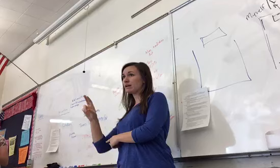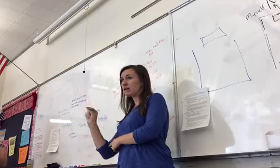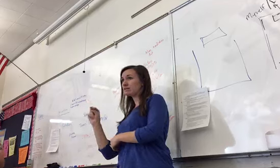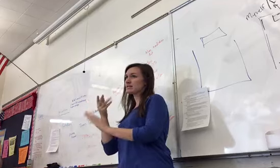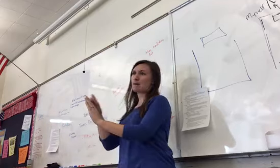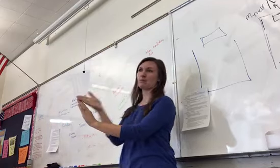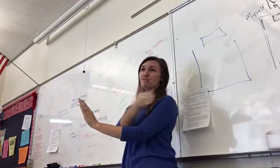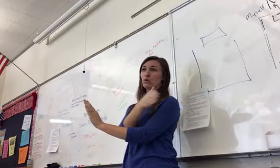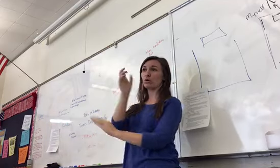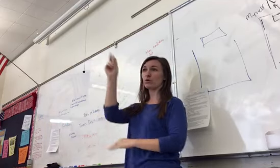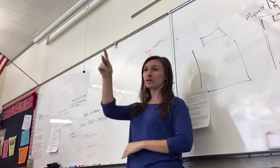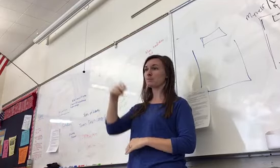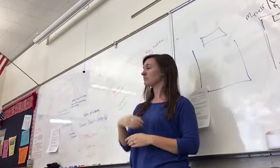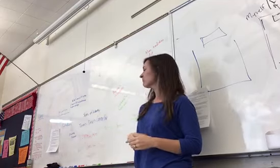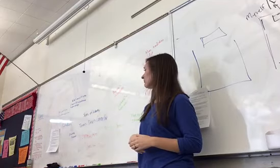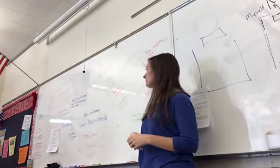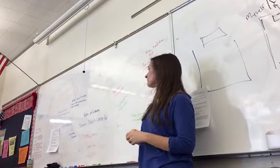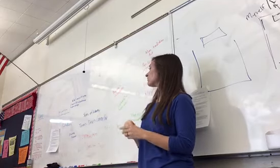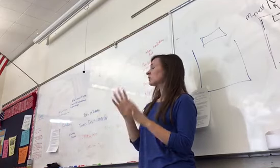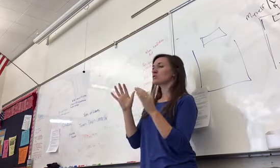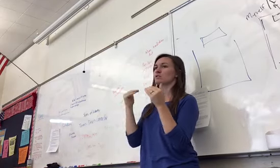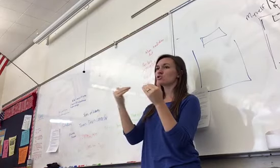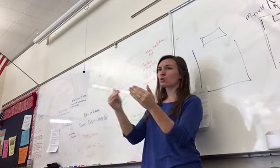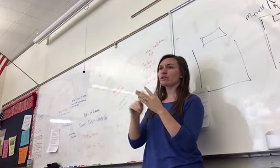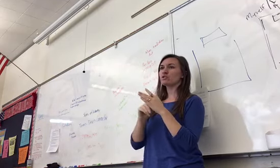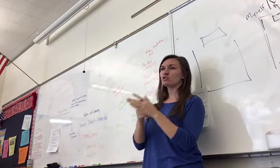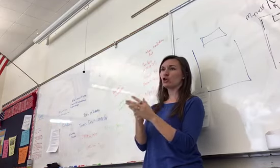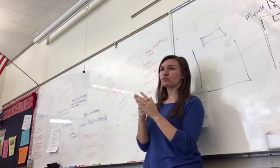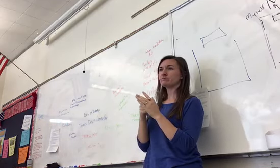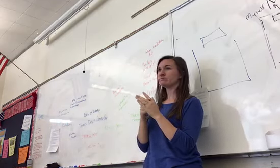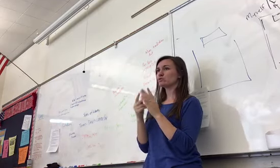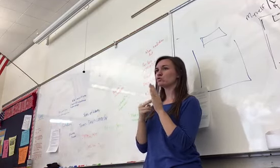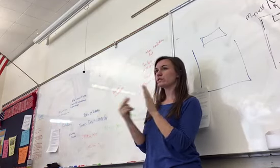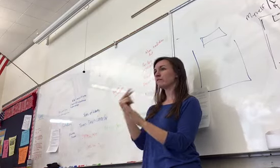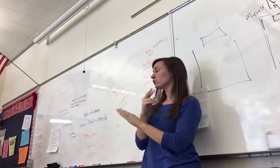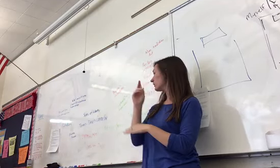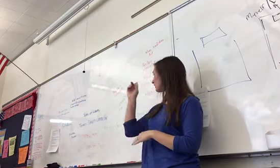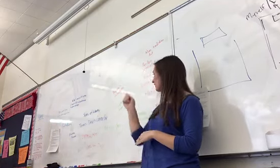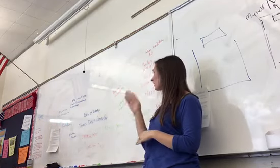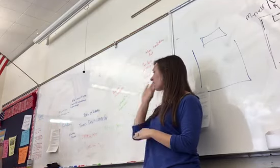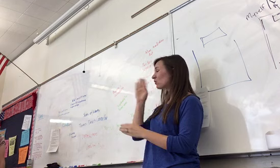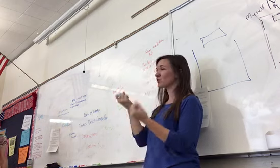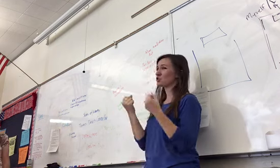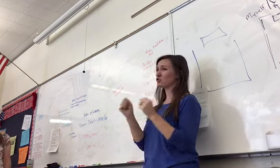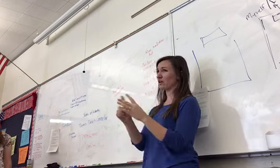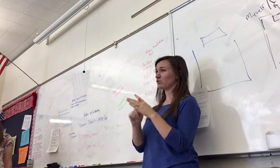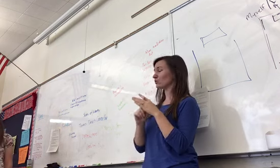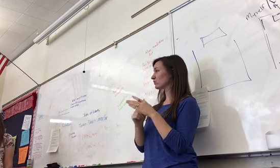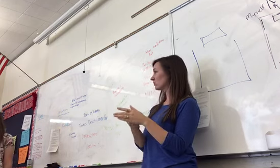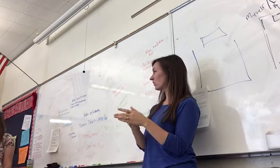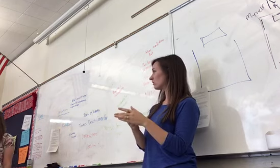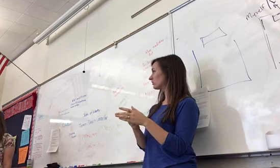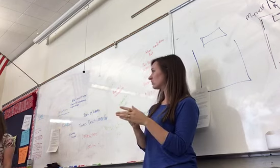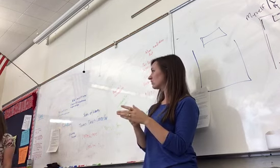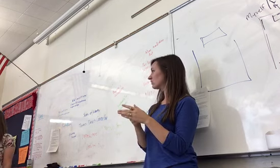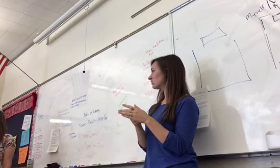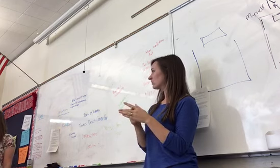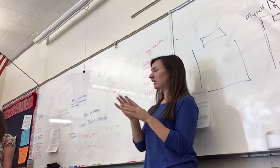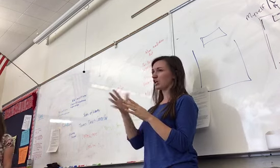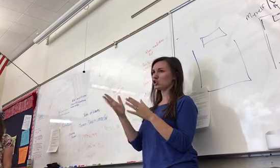Okay, so let's go ahead and we're going to get started. I'm going to try to start and do this sequentially,